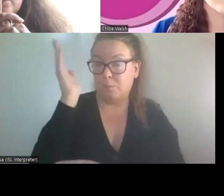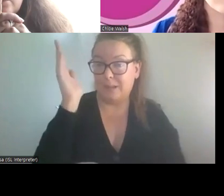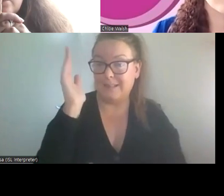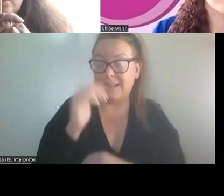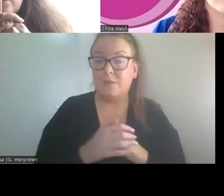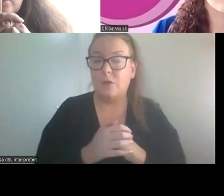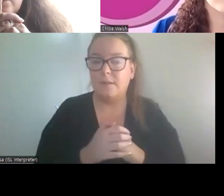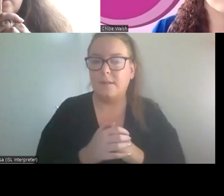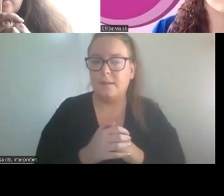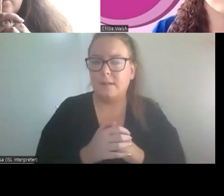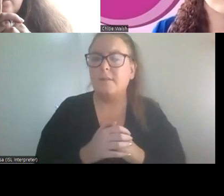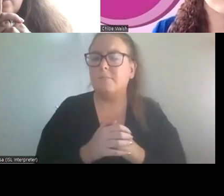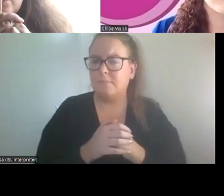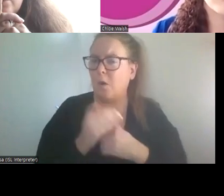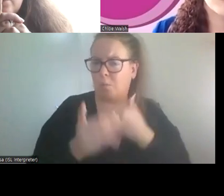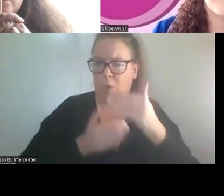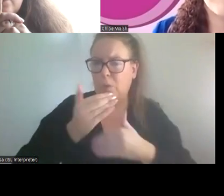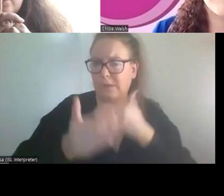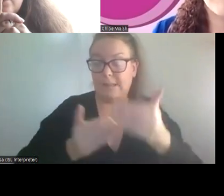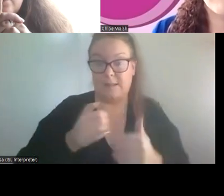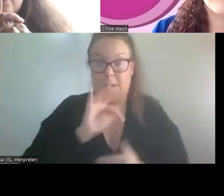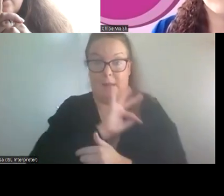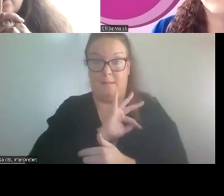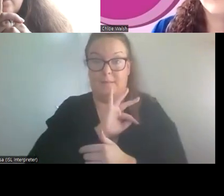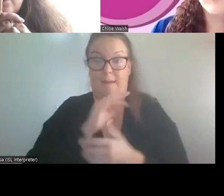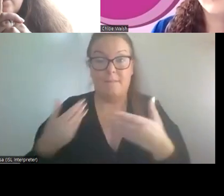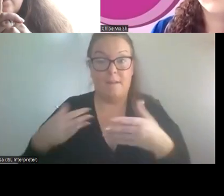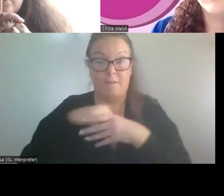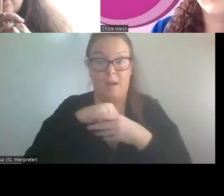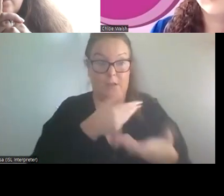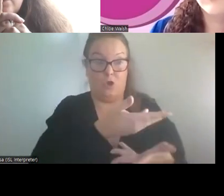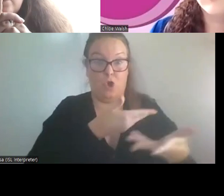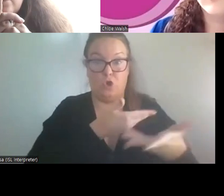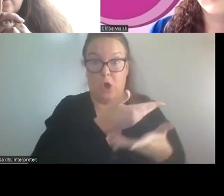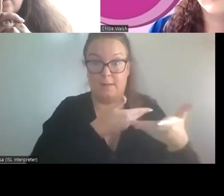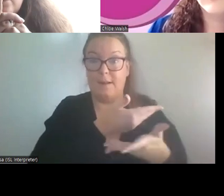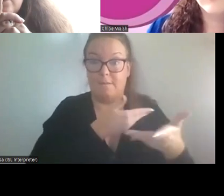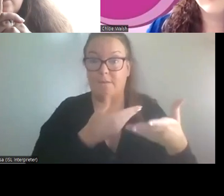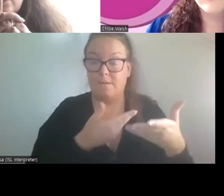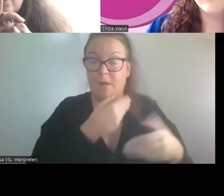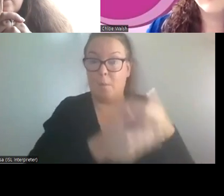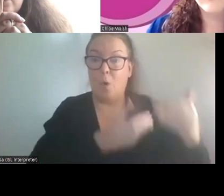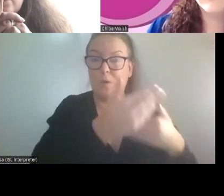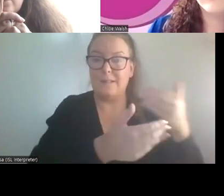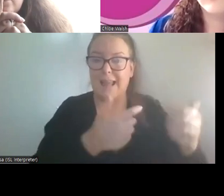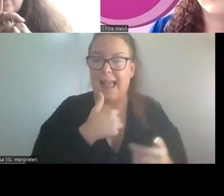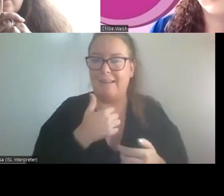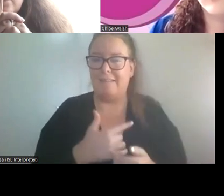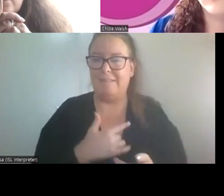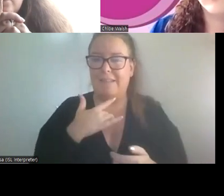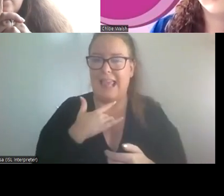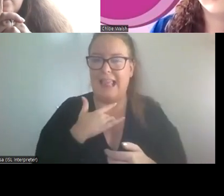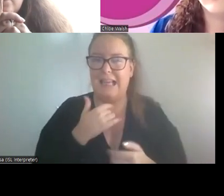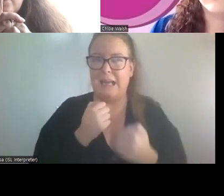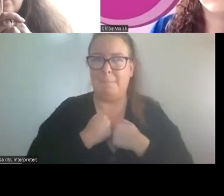that is certainly that the processes I've been involved in, the consultative processes I've been involved in. I feel that my time was not